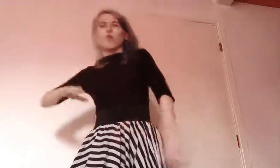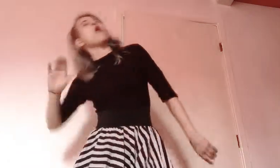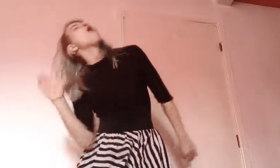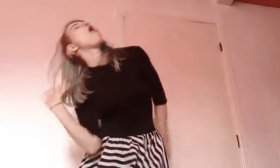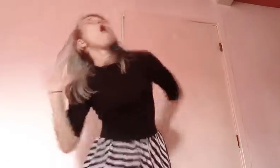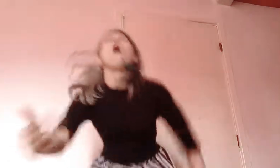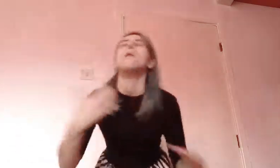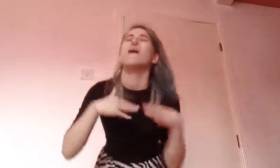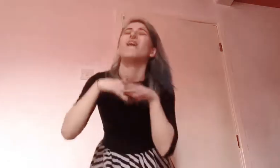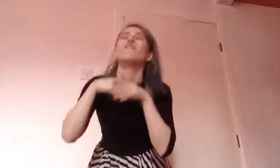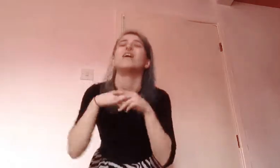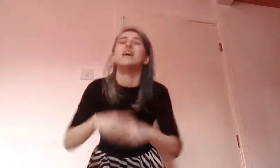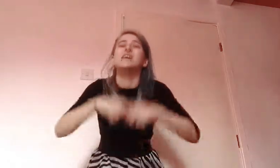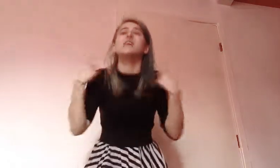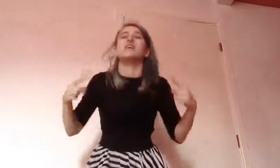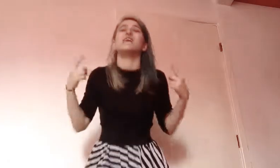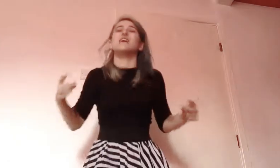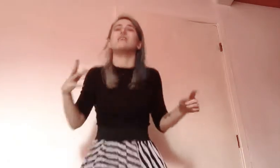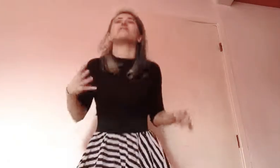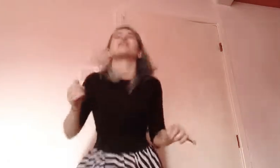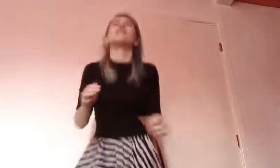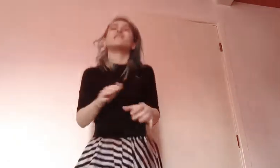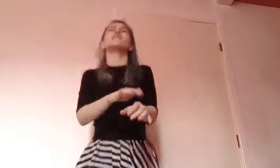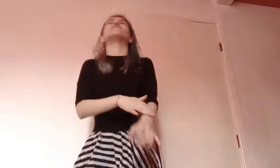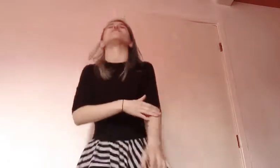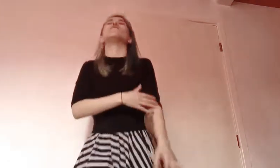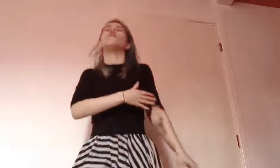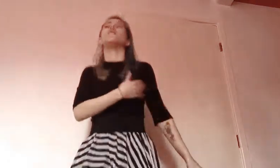All my friends are here and take it slow